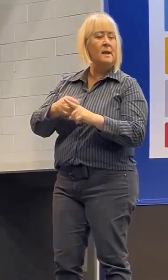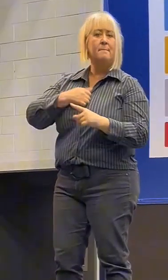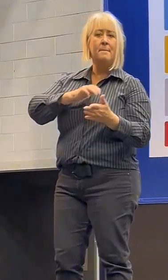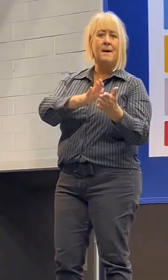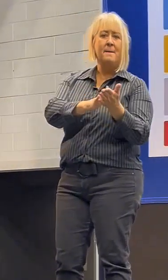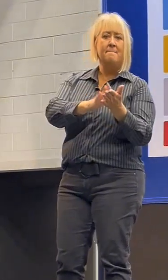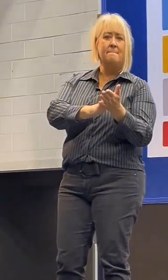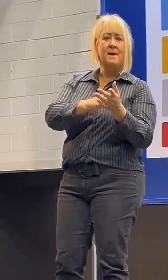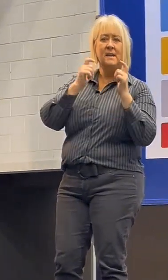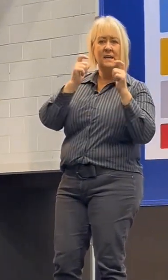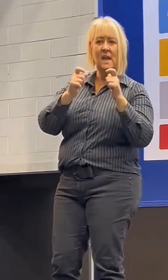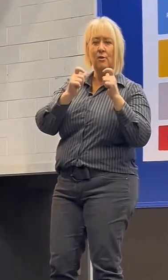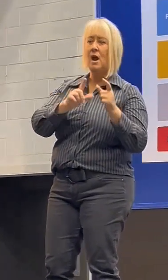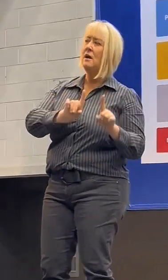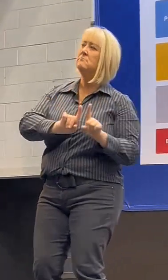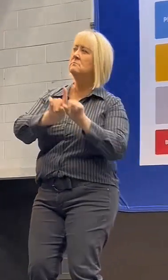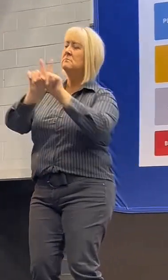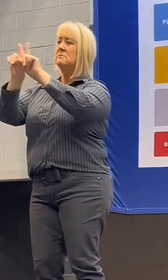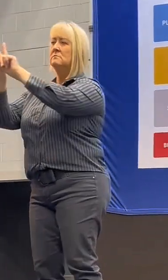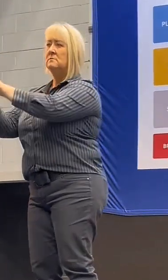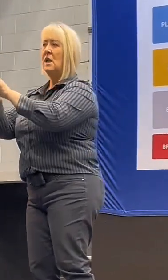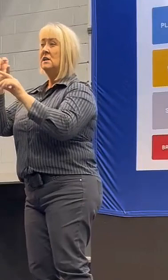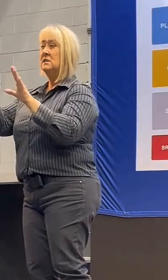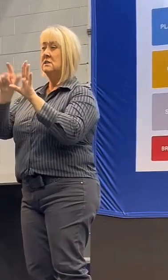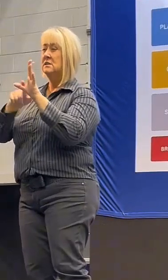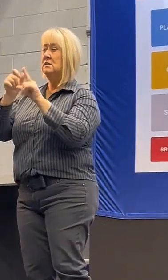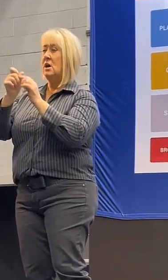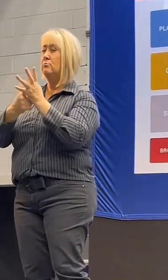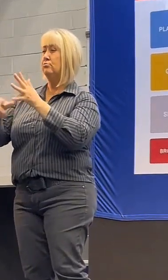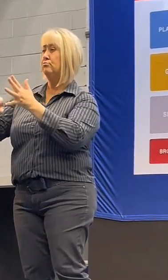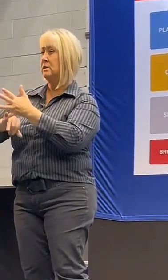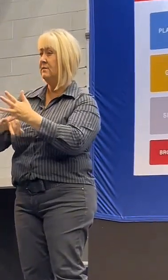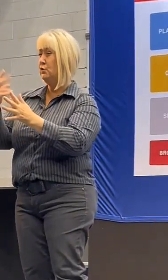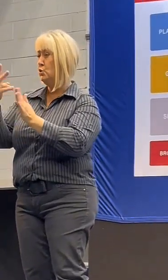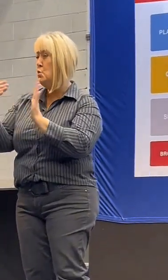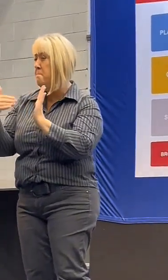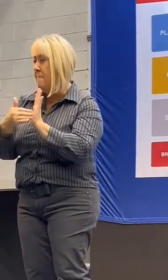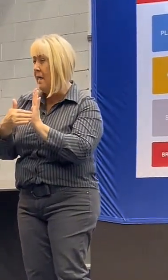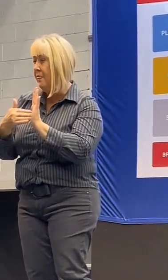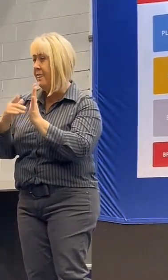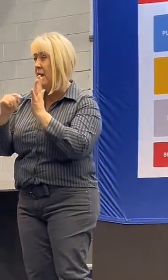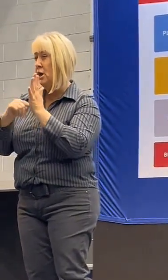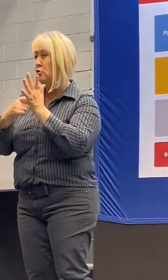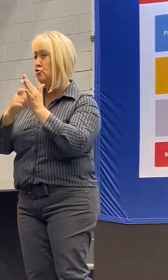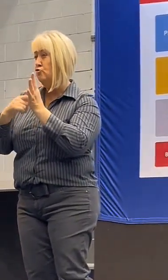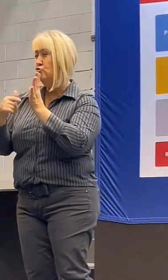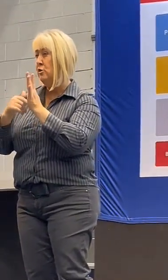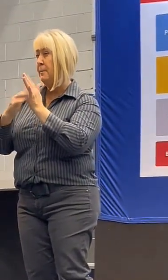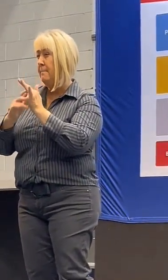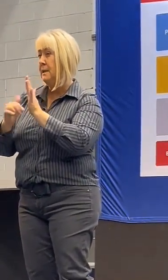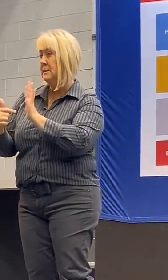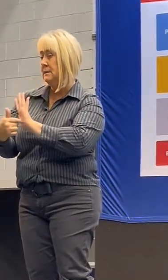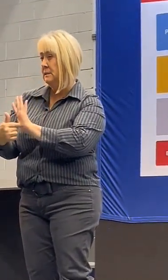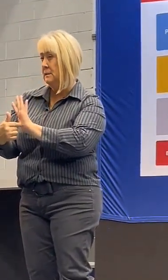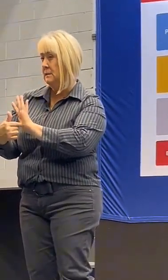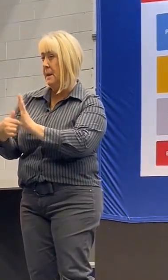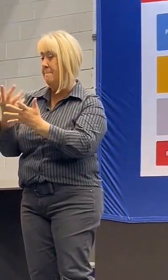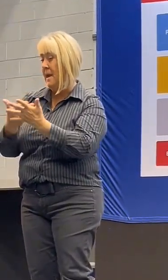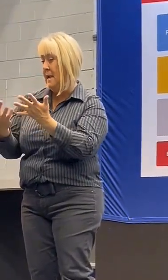carer, came with me to Cypress for a two-month treatment protocol involving multiple 10-pass ozone sessions.